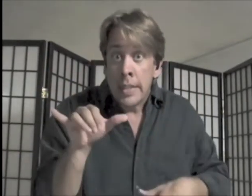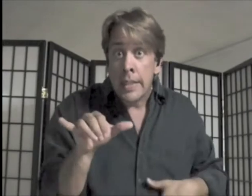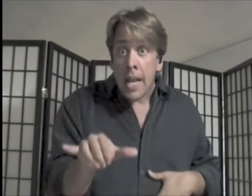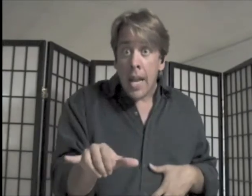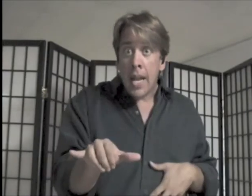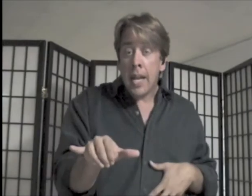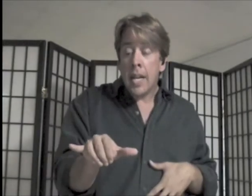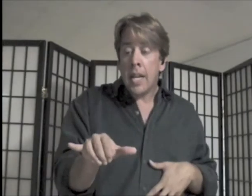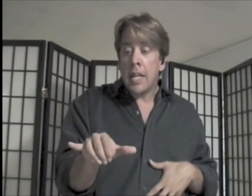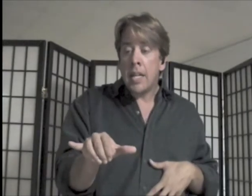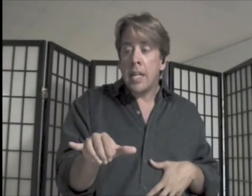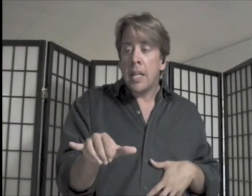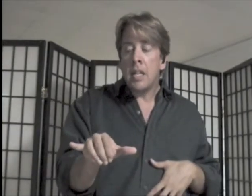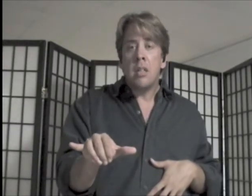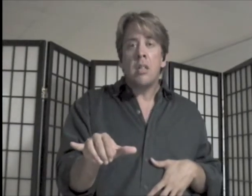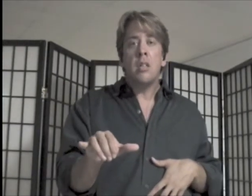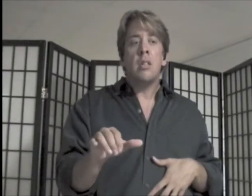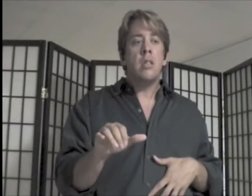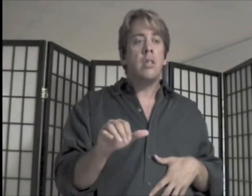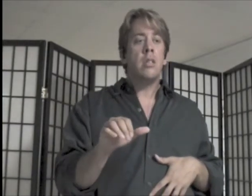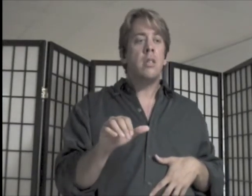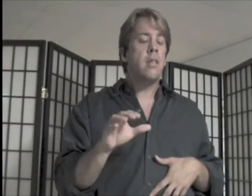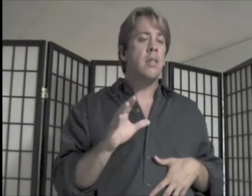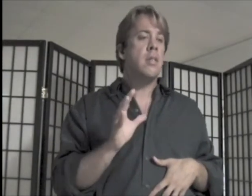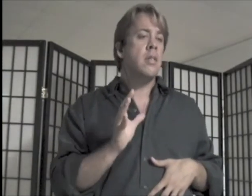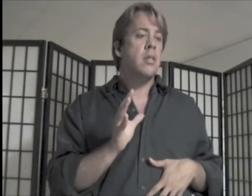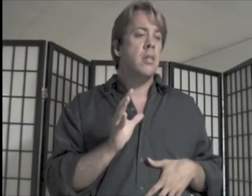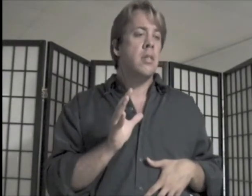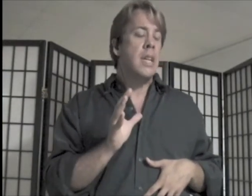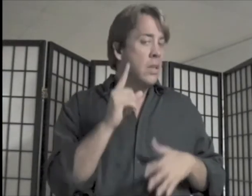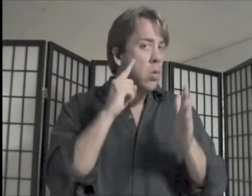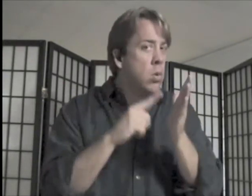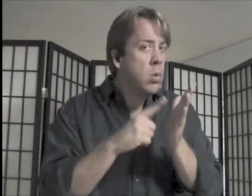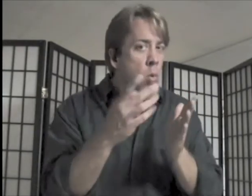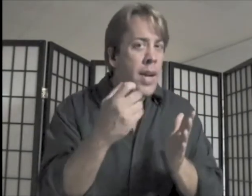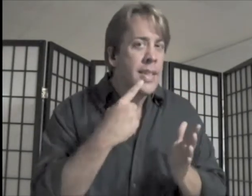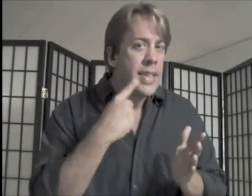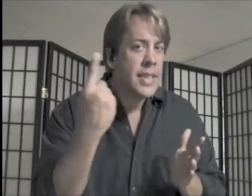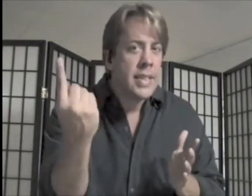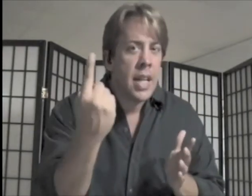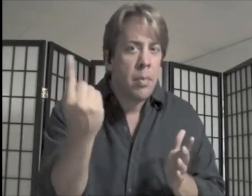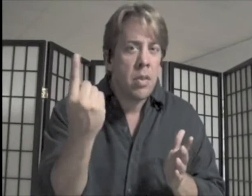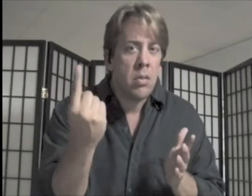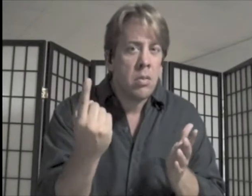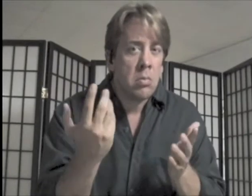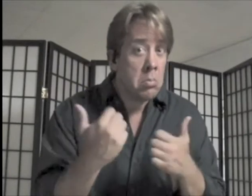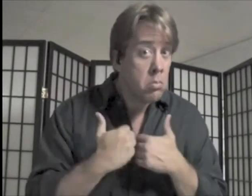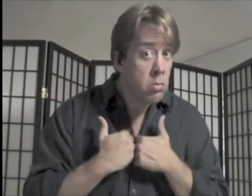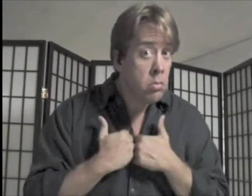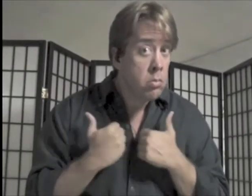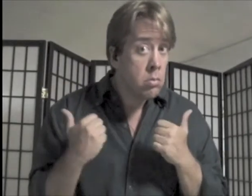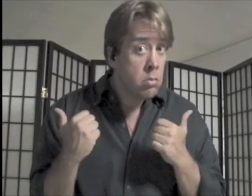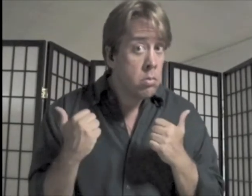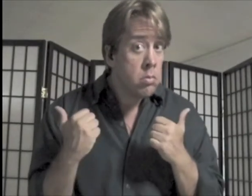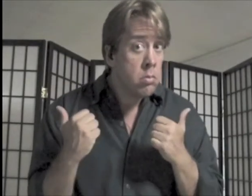don't say what's on your mind, baby, just